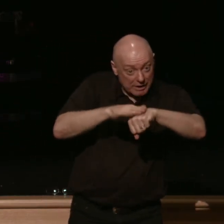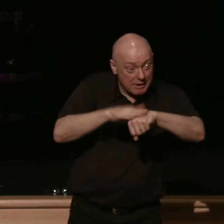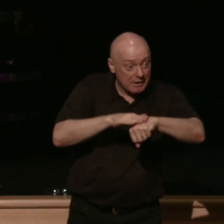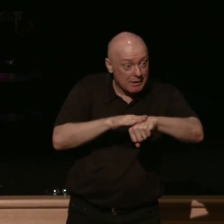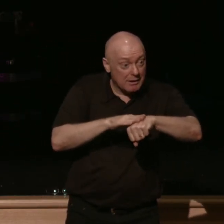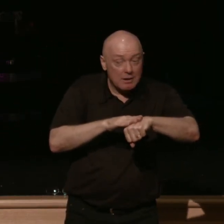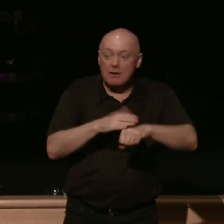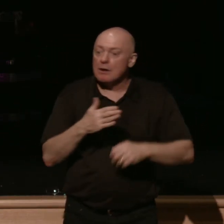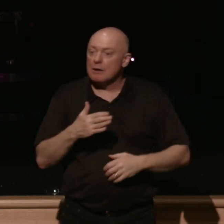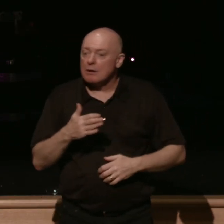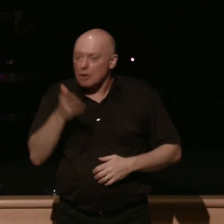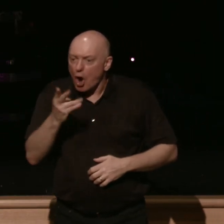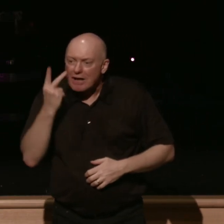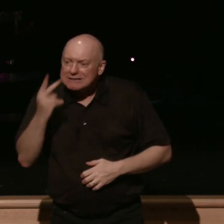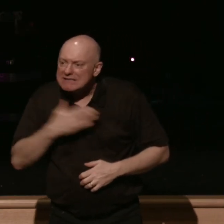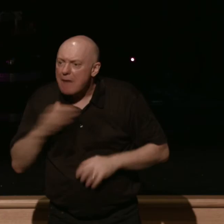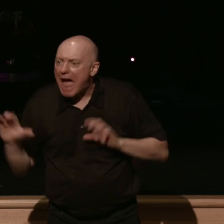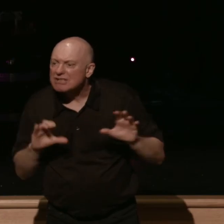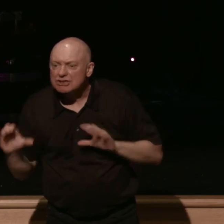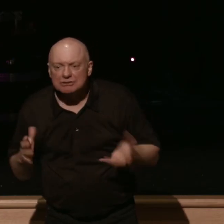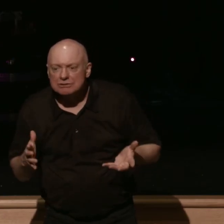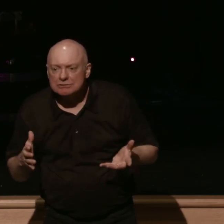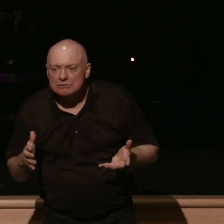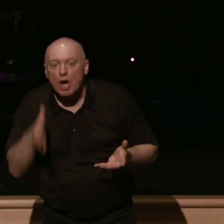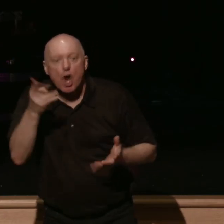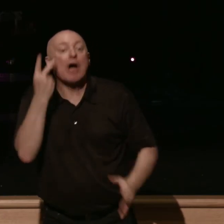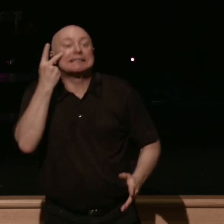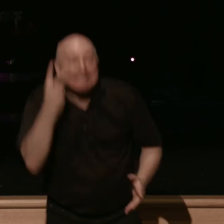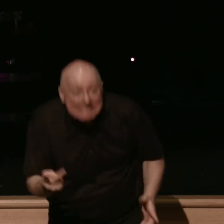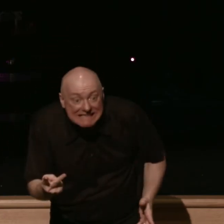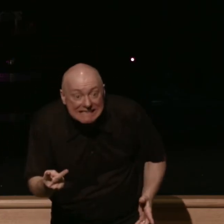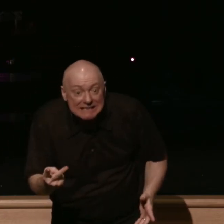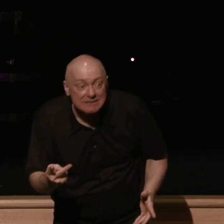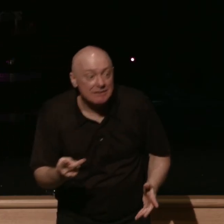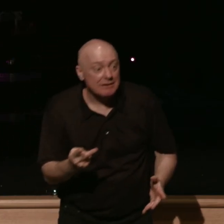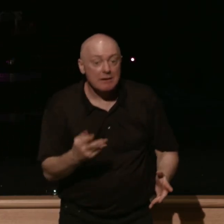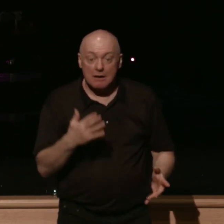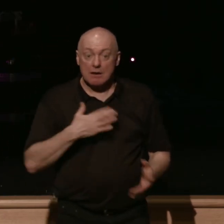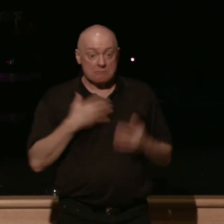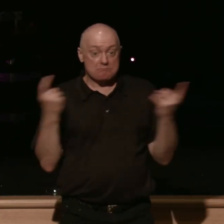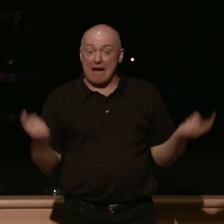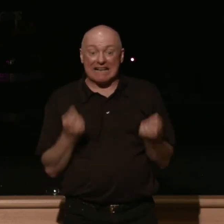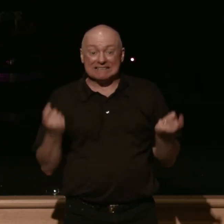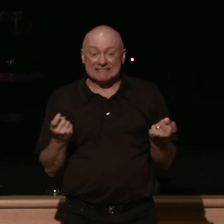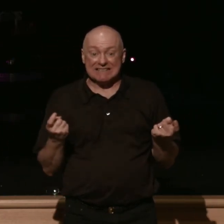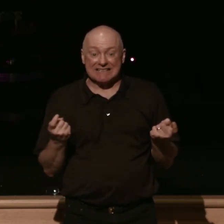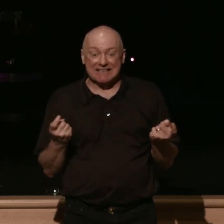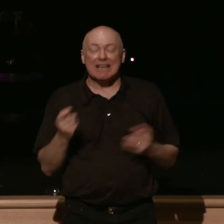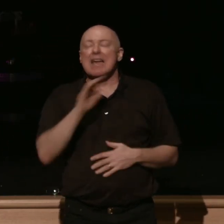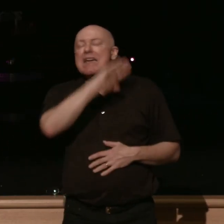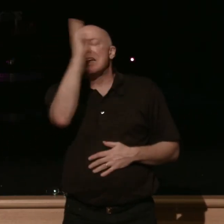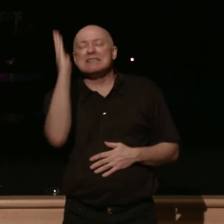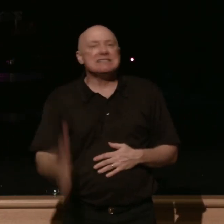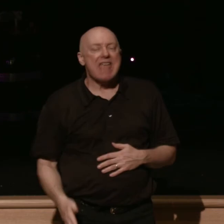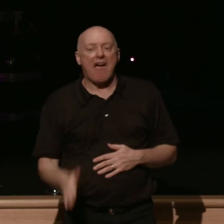actions are seen he sees my sin is never never ignored